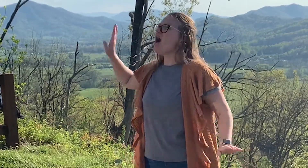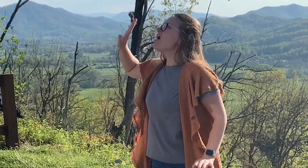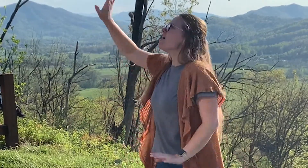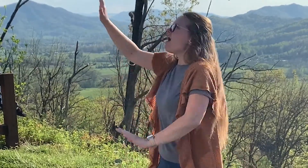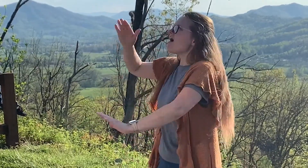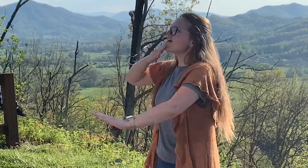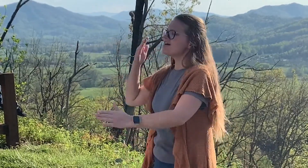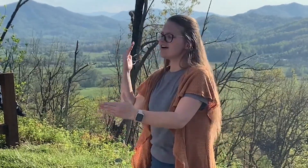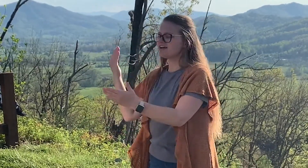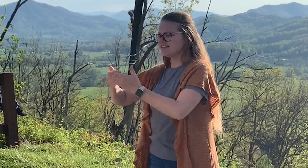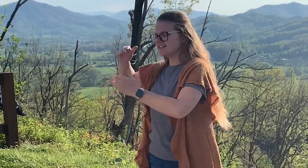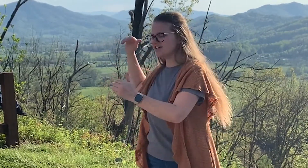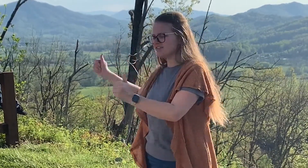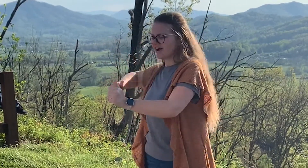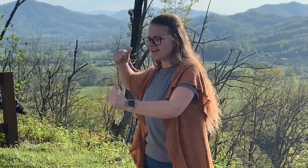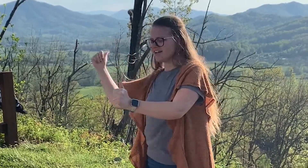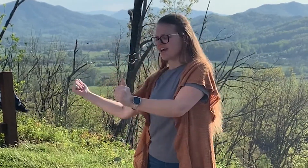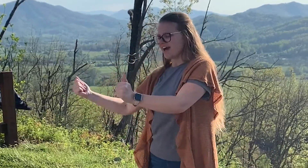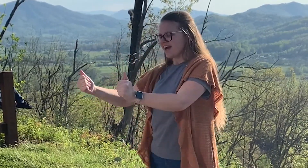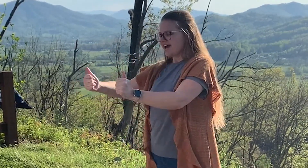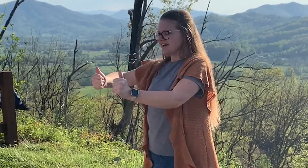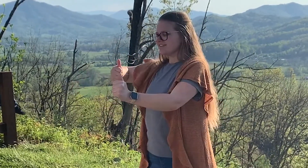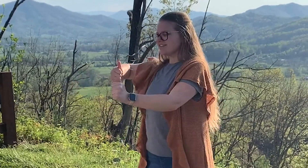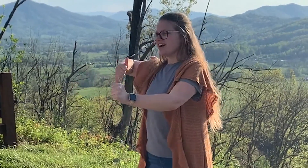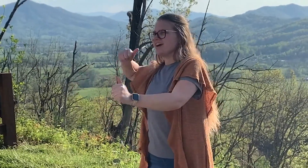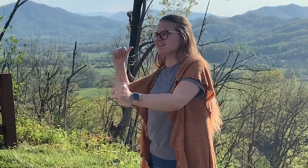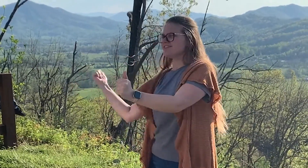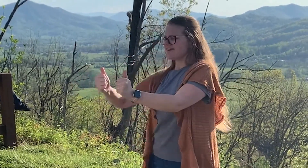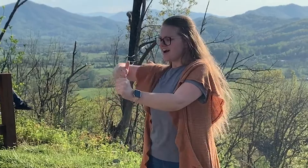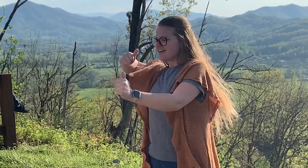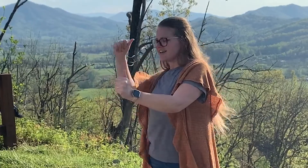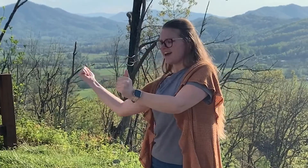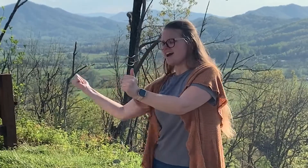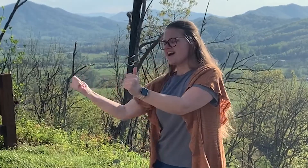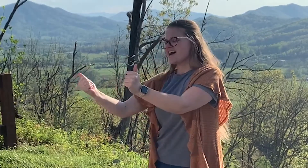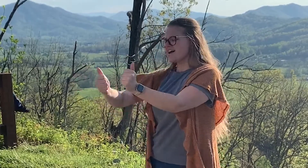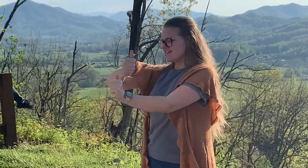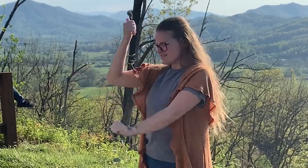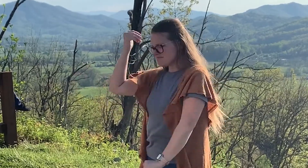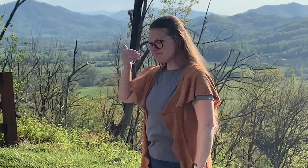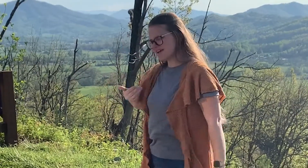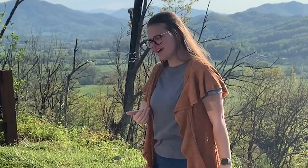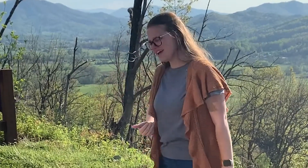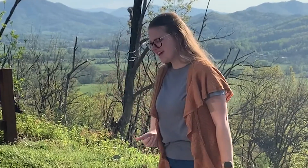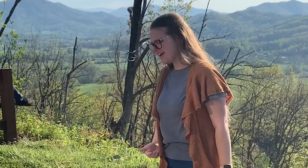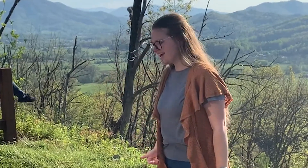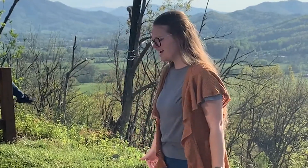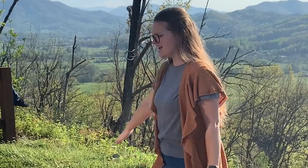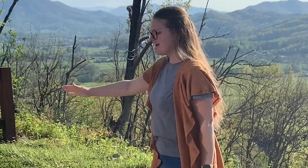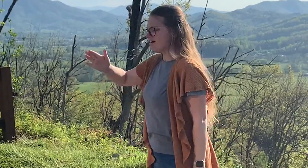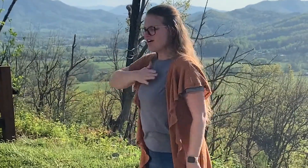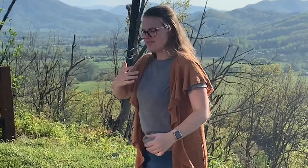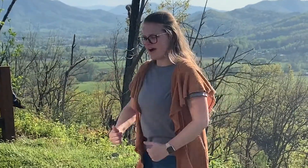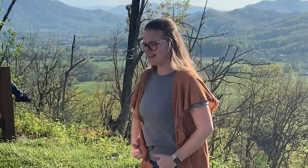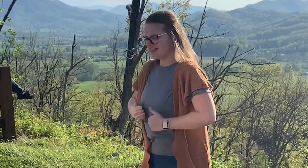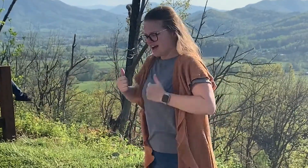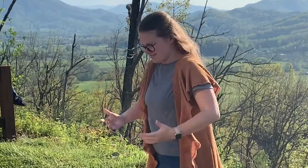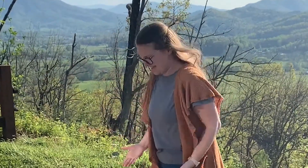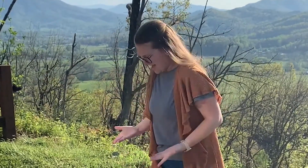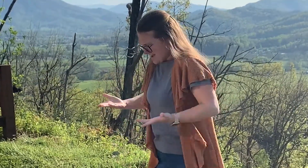Your goodness is running after. It's running out of me With my life